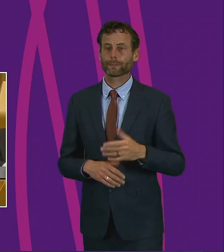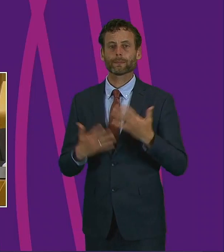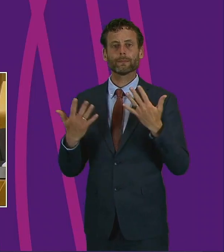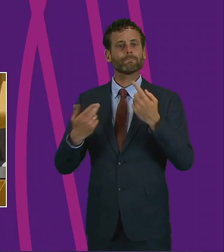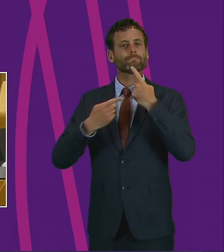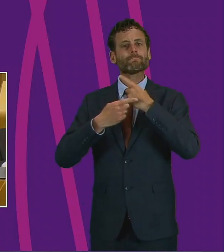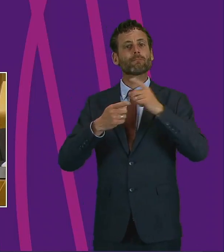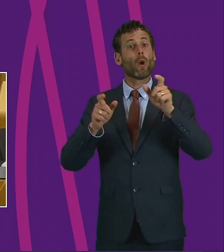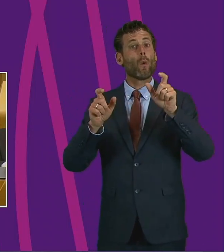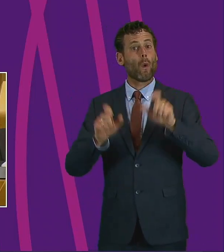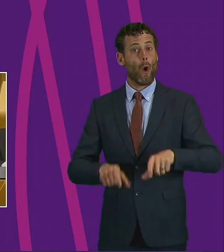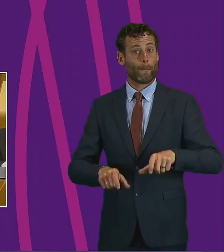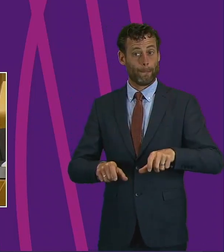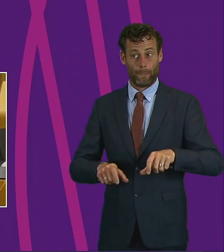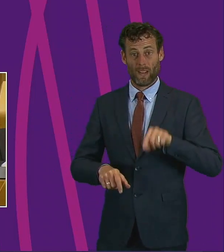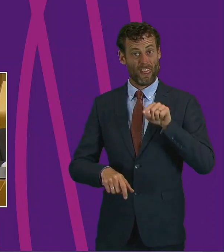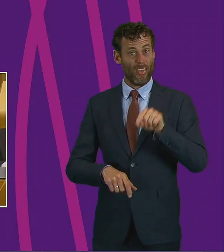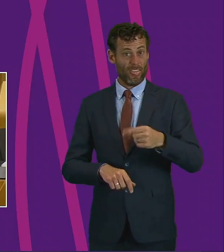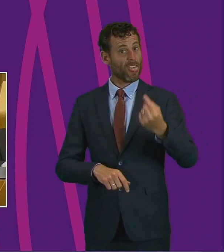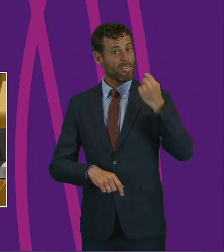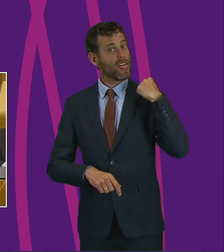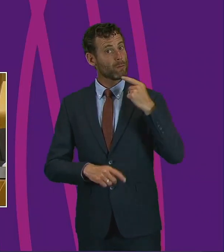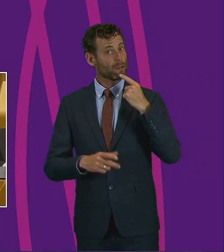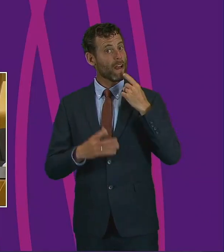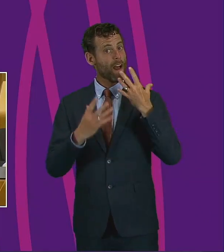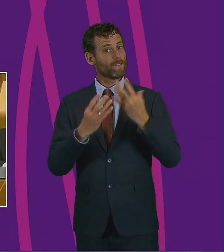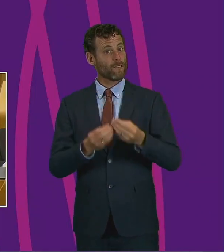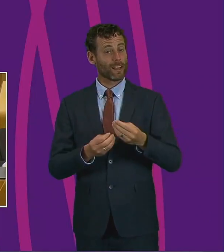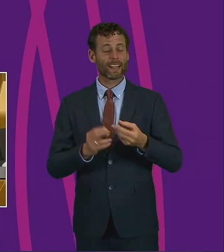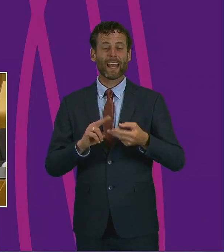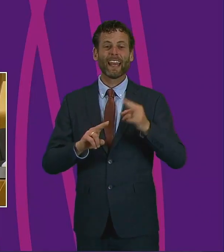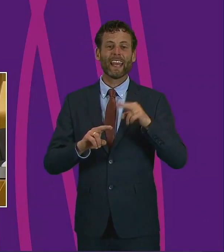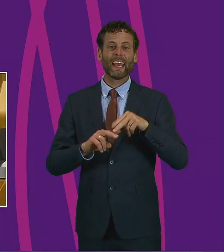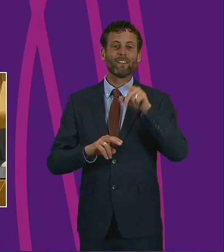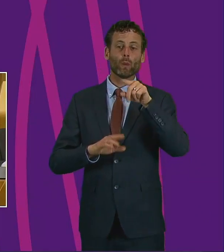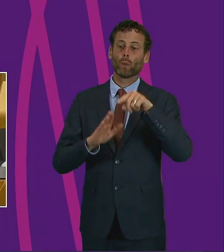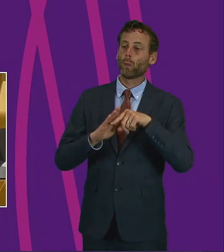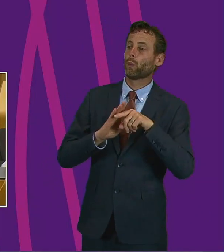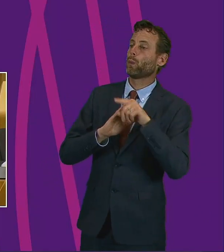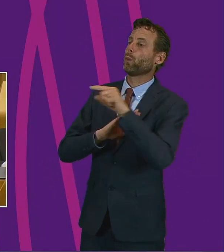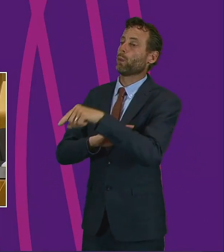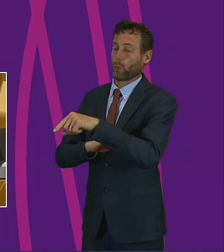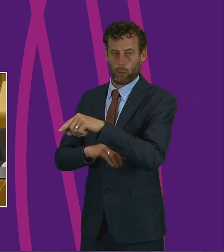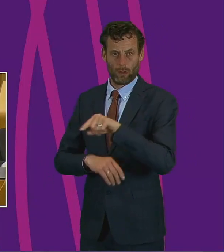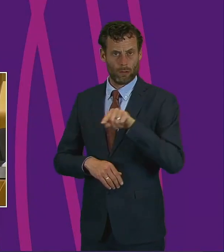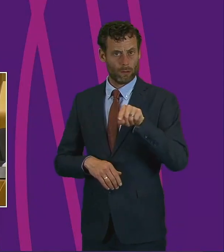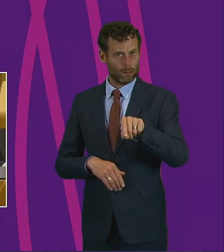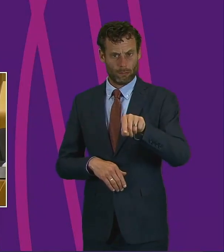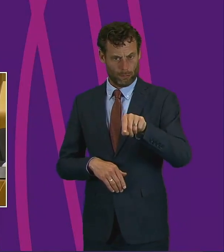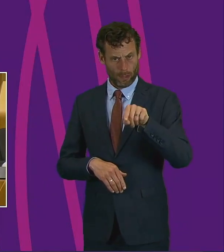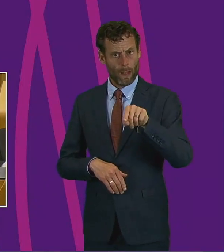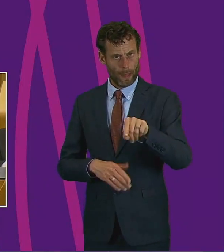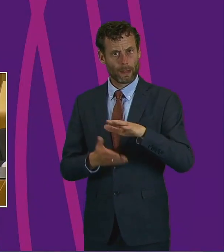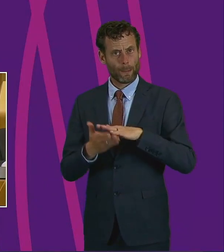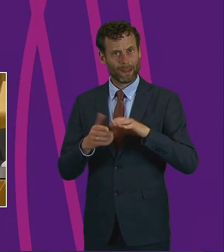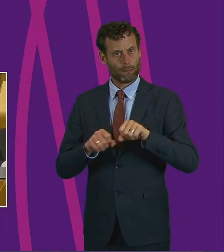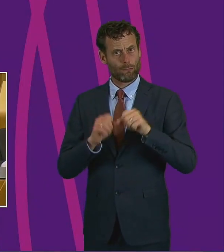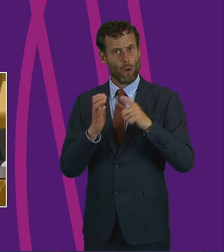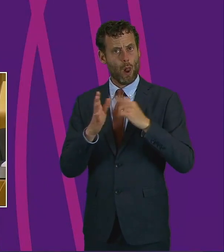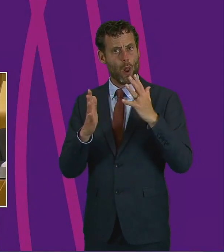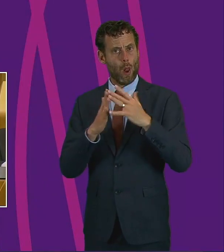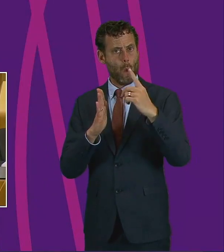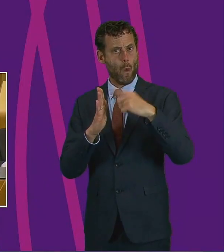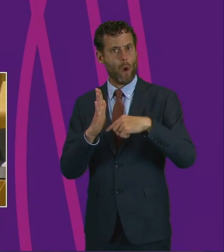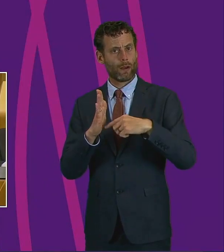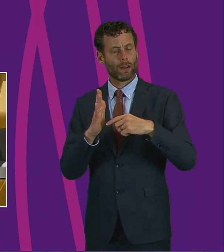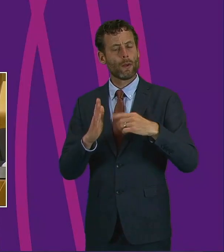home. Indeed, it is a criminal offence to leave the place where you are living without a reasonable excuse. And it's clear that growing numbers of